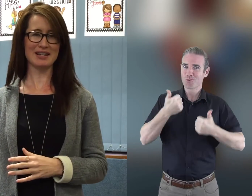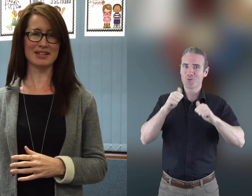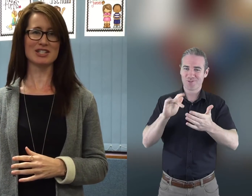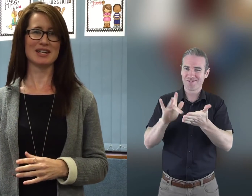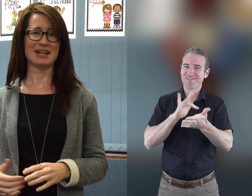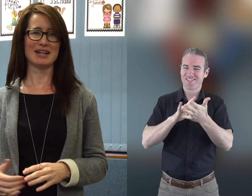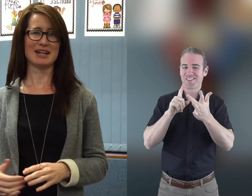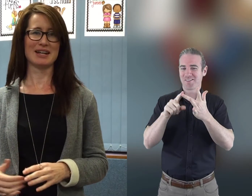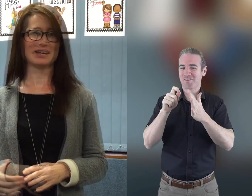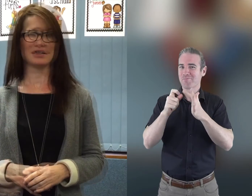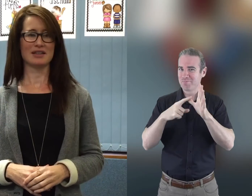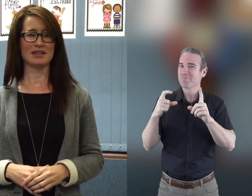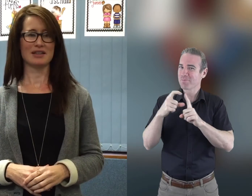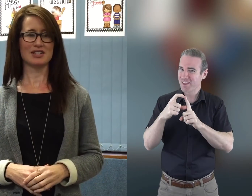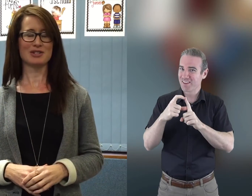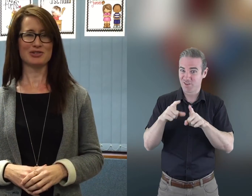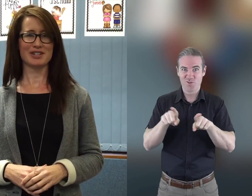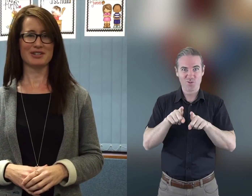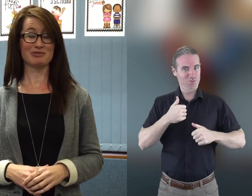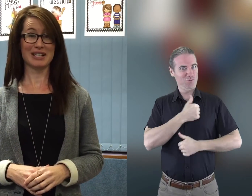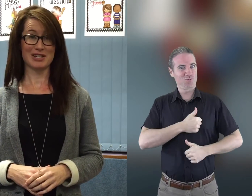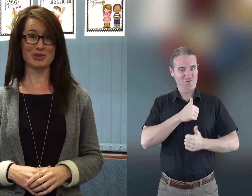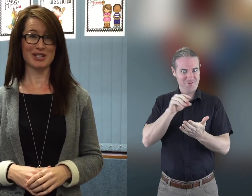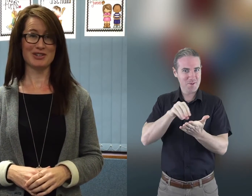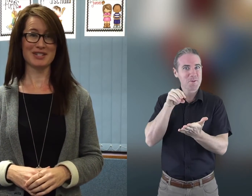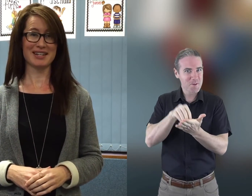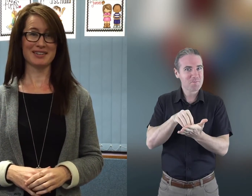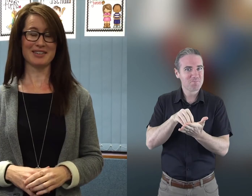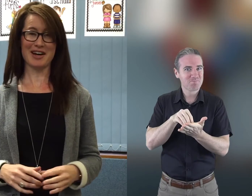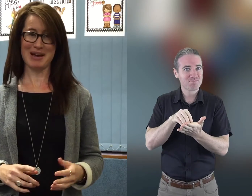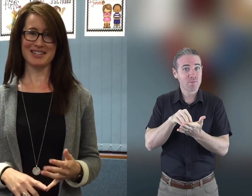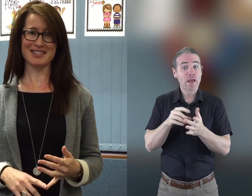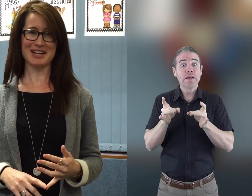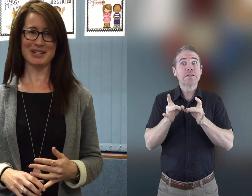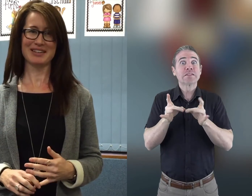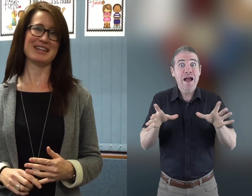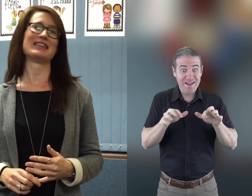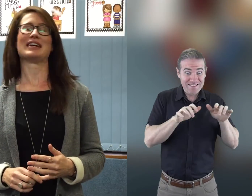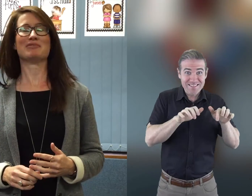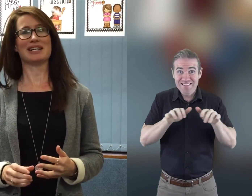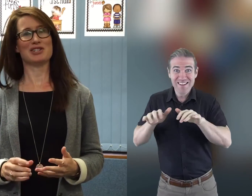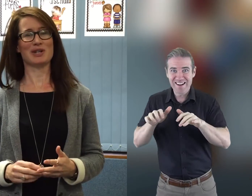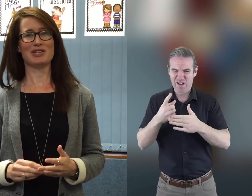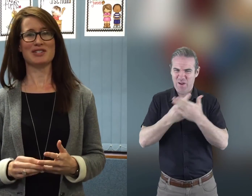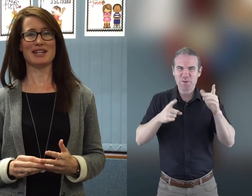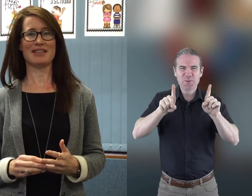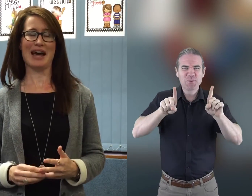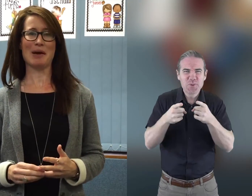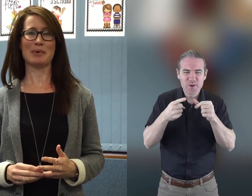English the children really enjoyed using the iPad to start with they really enjoyed using the app